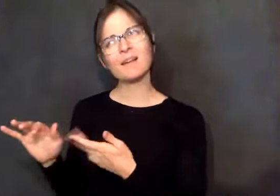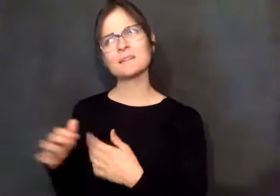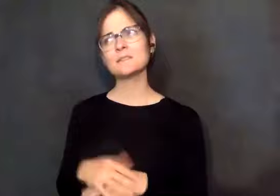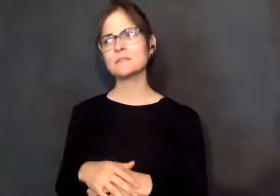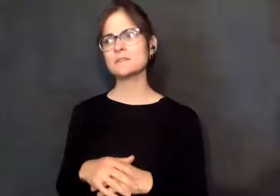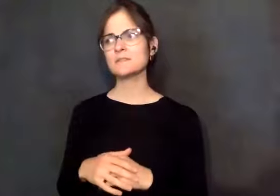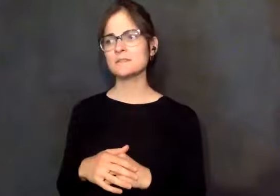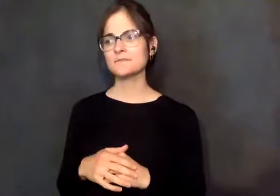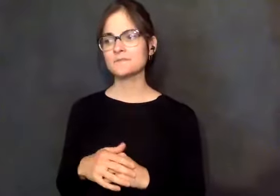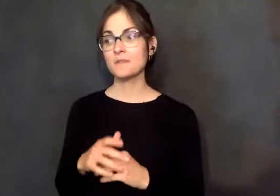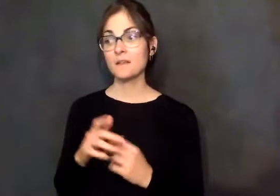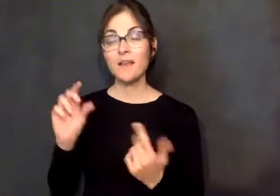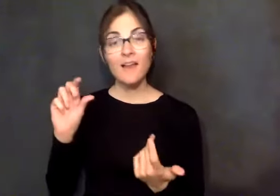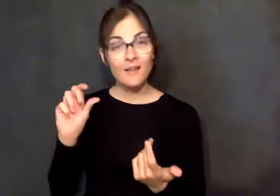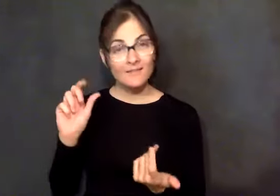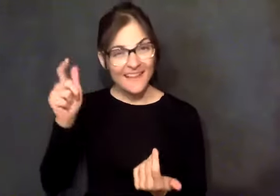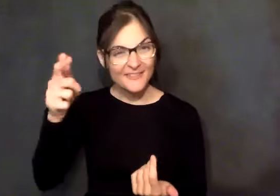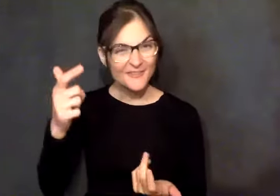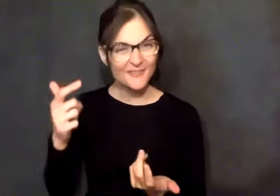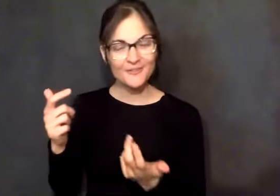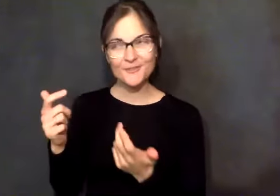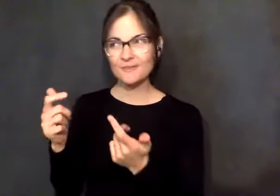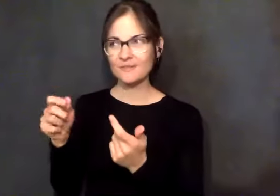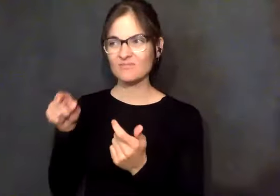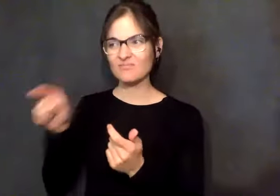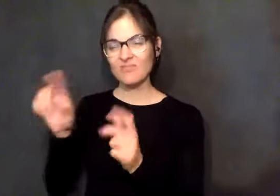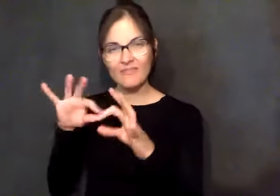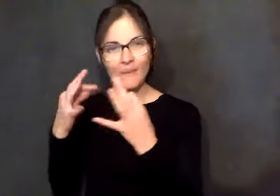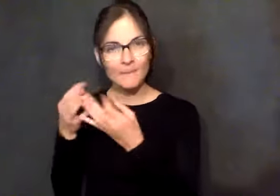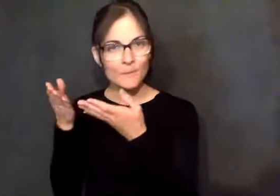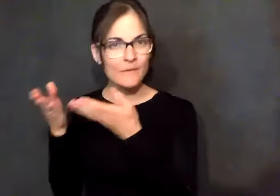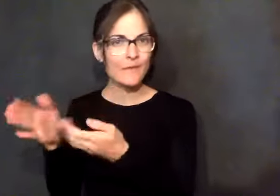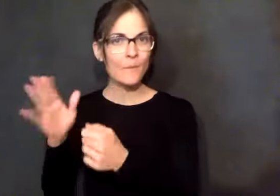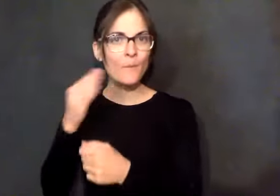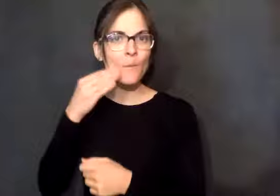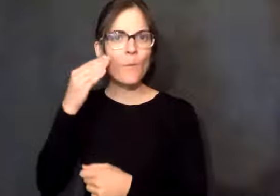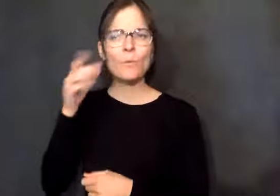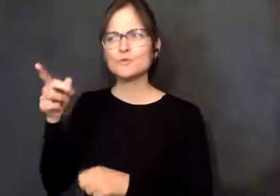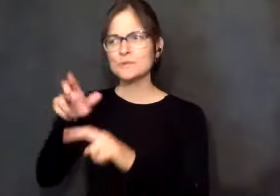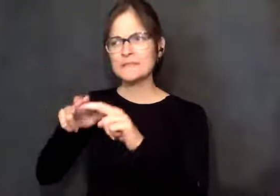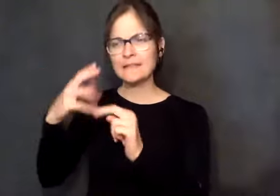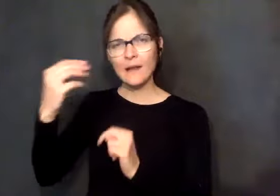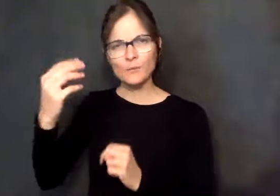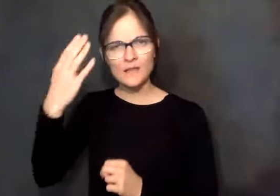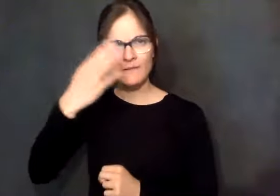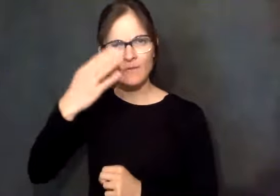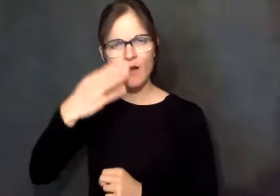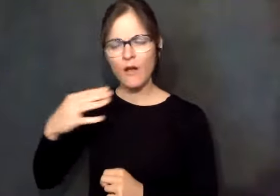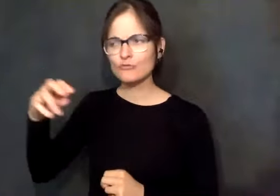able to thank her publicly. A formal thank you for sharing her son with us because by this